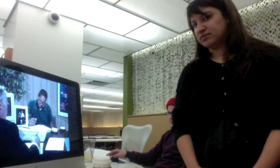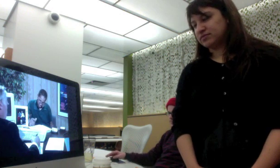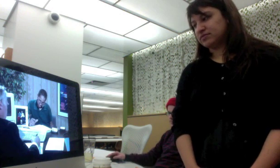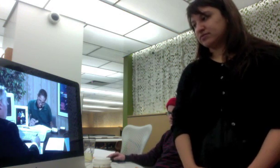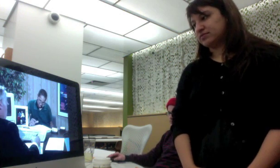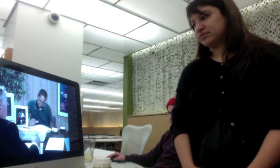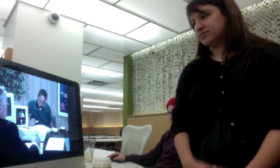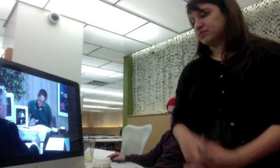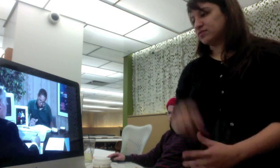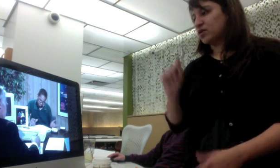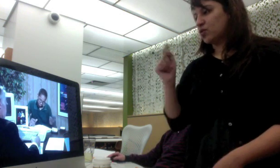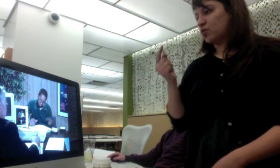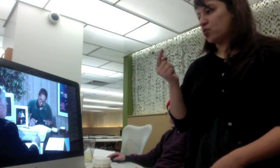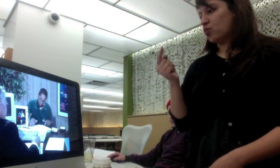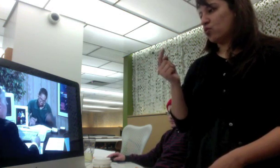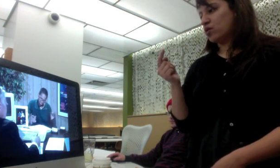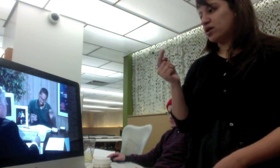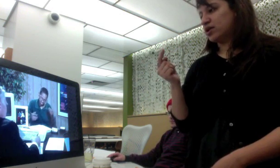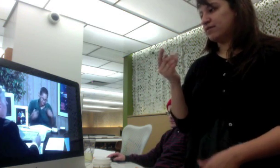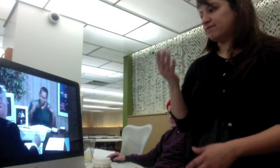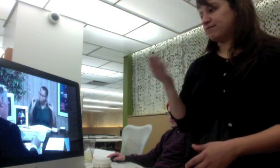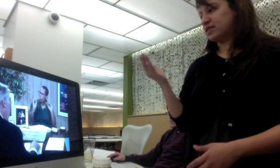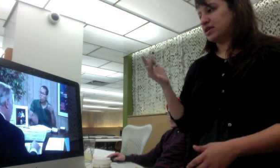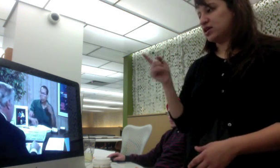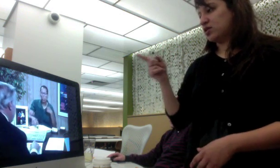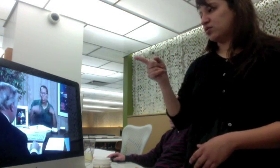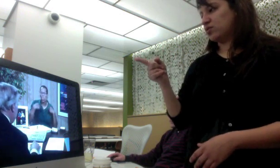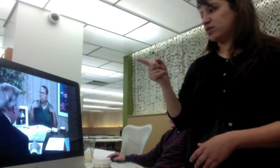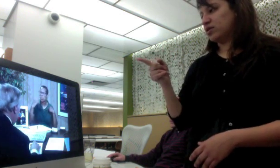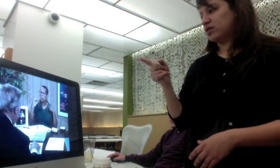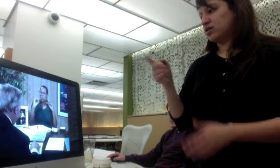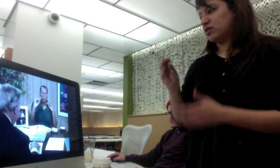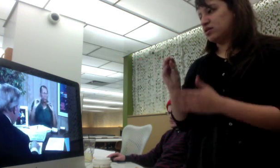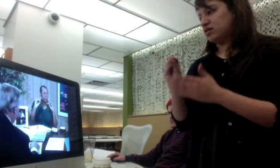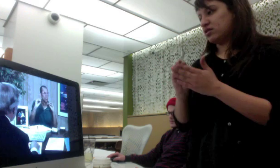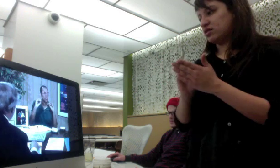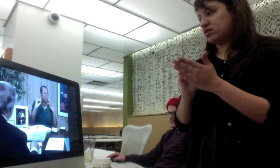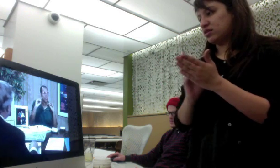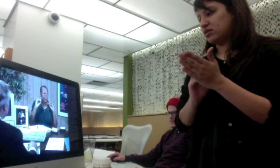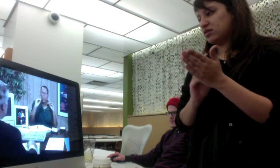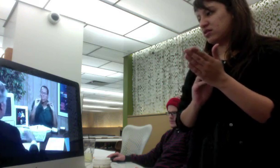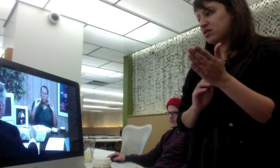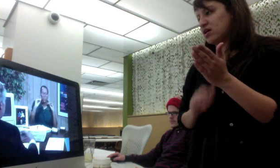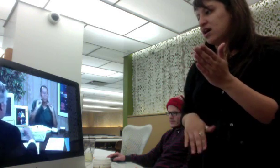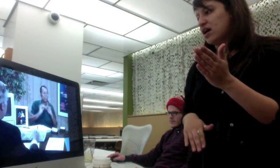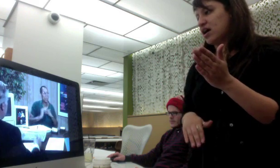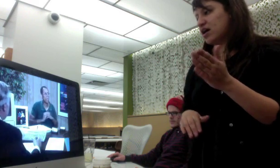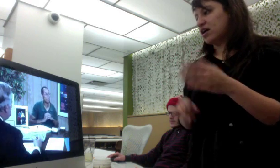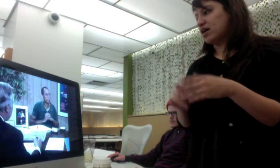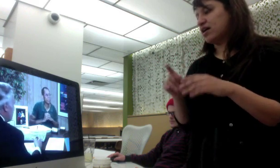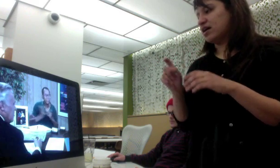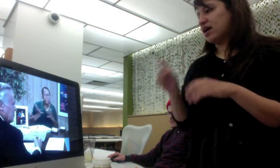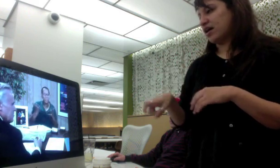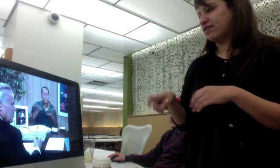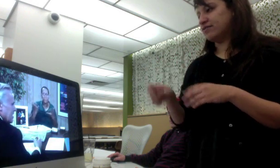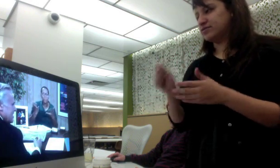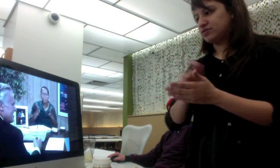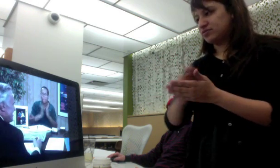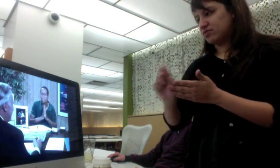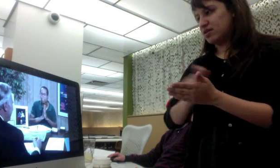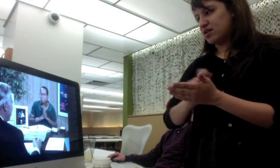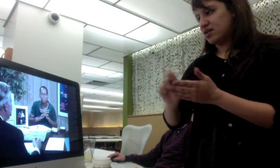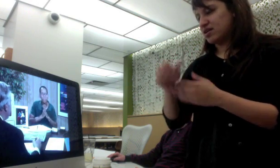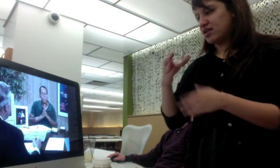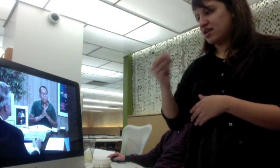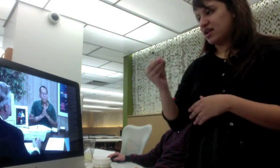One of the things when we're filling this out, we have to learn how to talk and write at the same time so it's never always quiet.